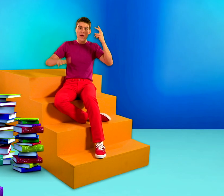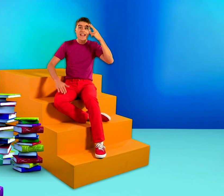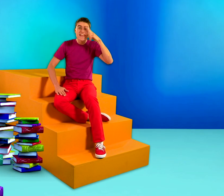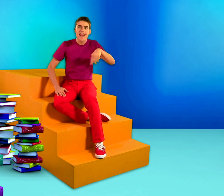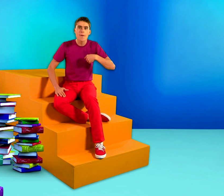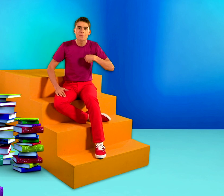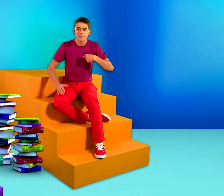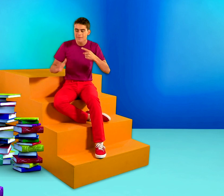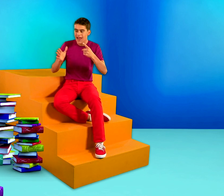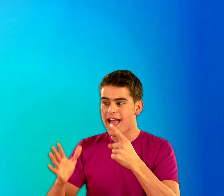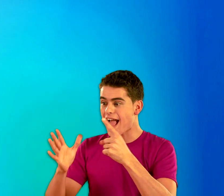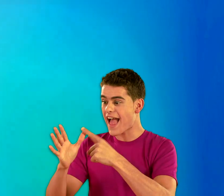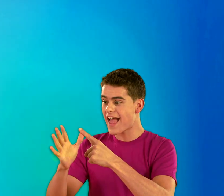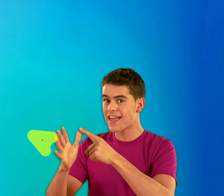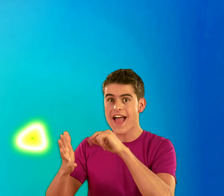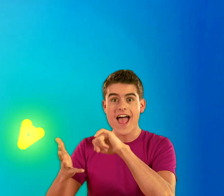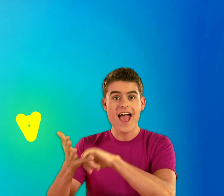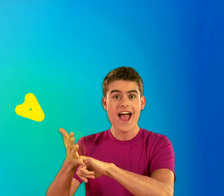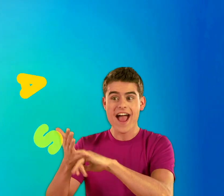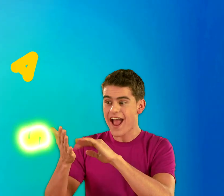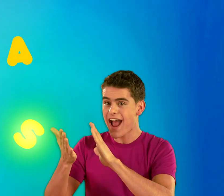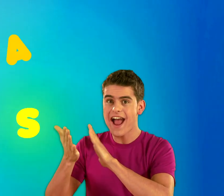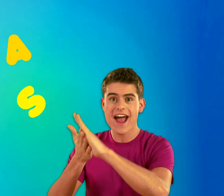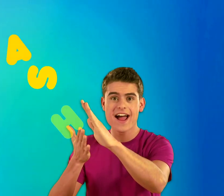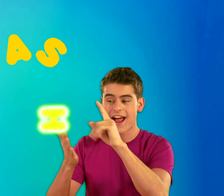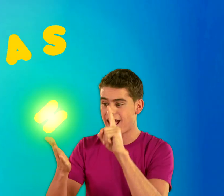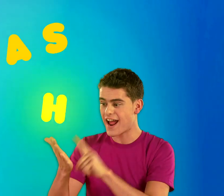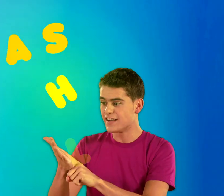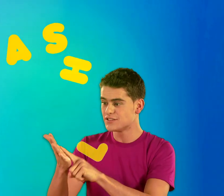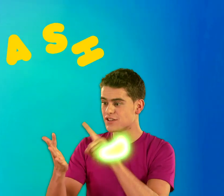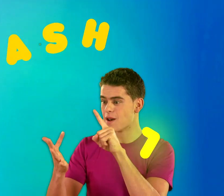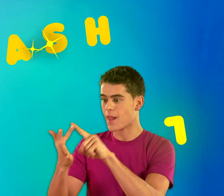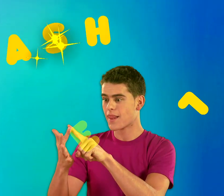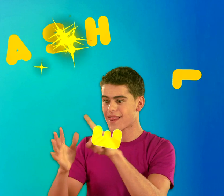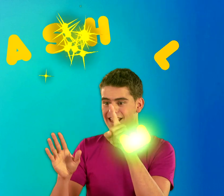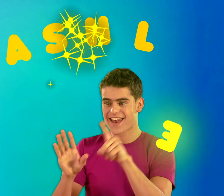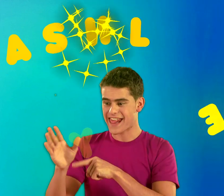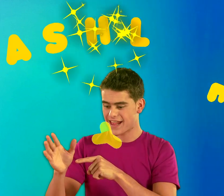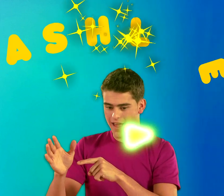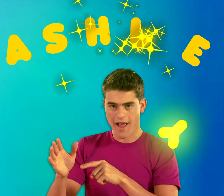My name is A-S-H-L-E-Y